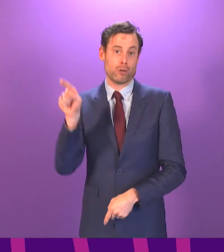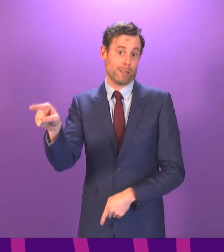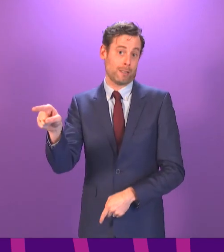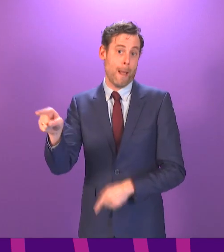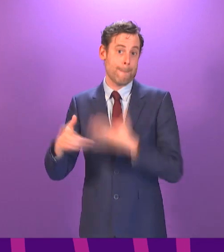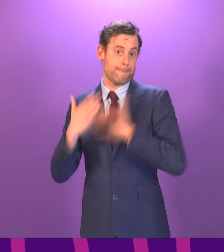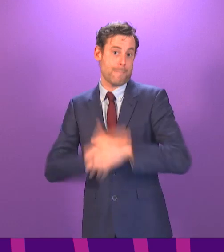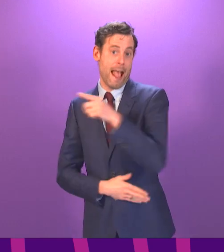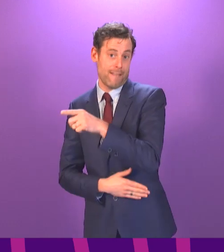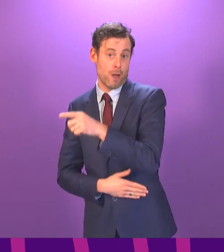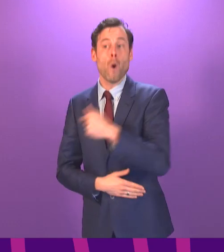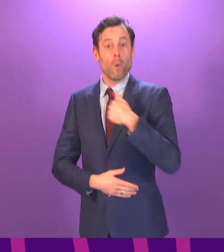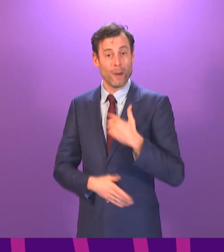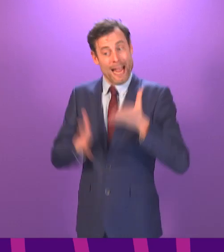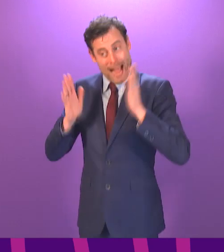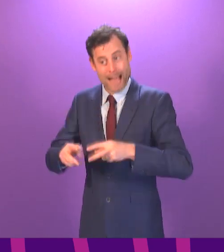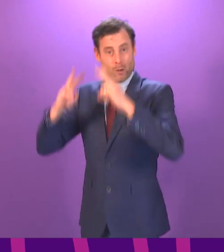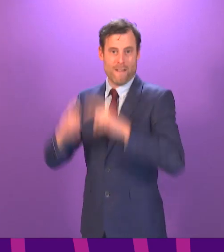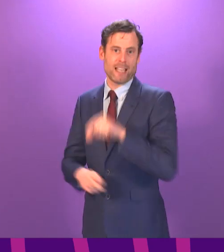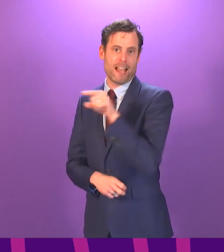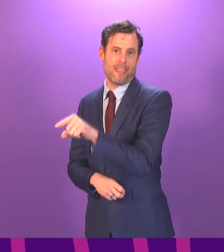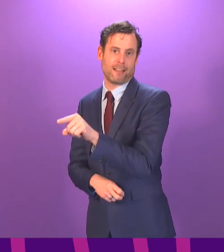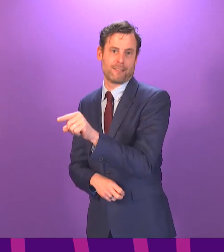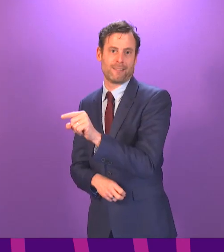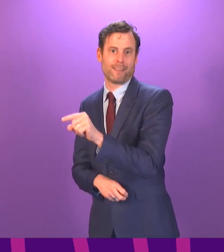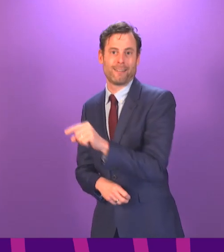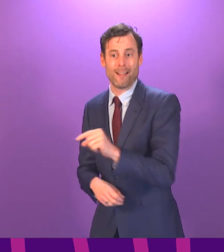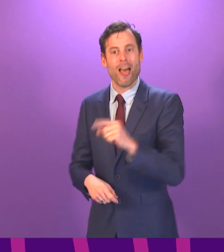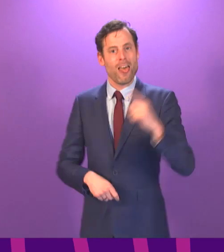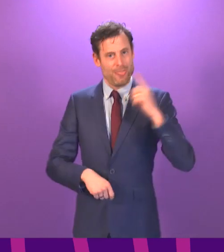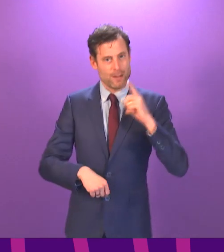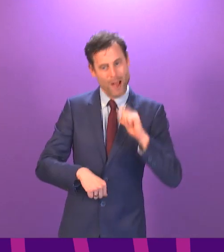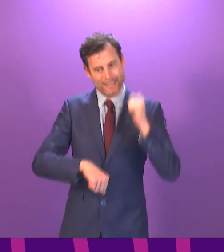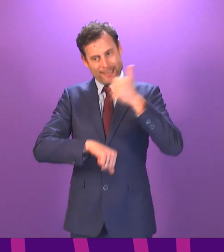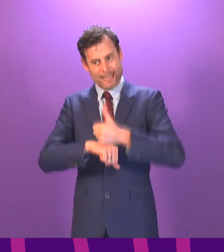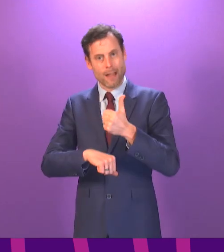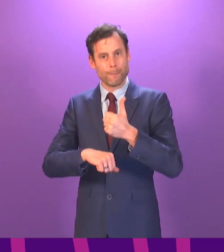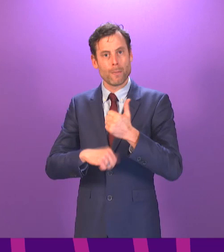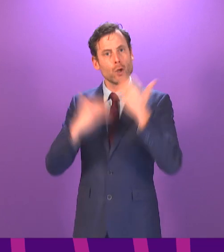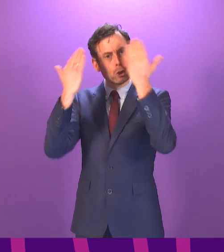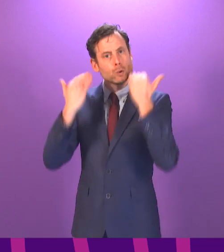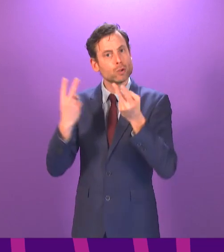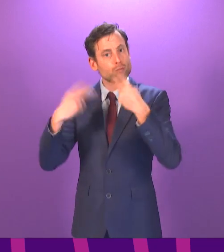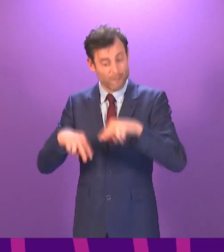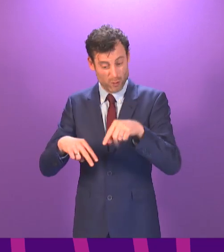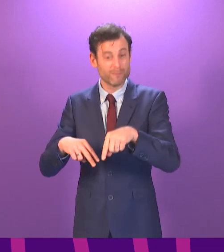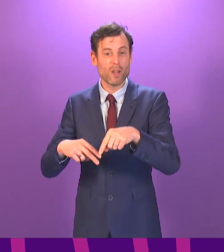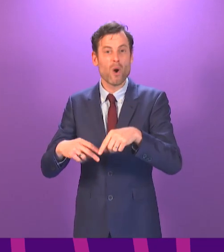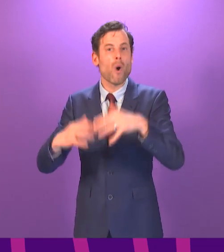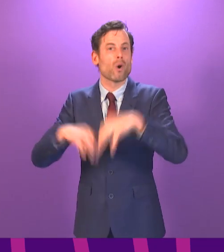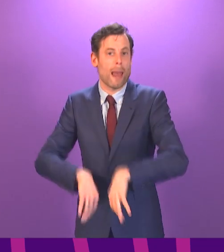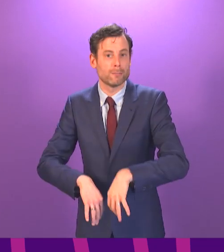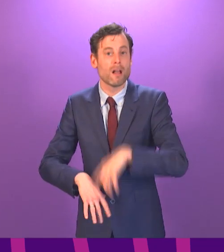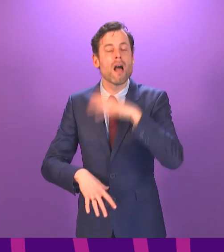properly investigated. We know, because this is why the judicial review action collapsed in the way it did, that the government made a